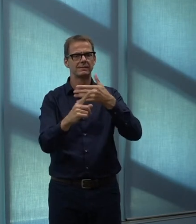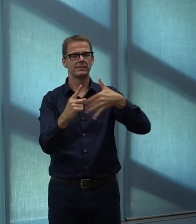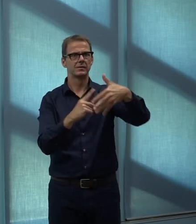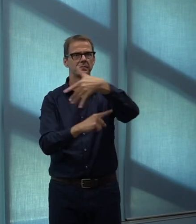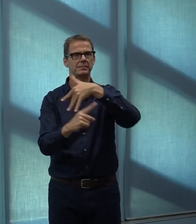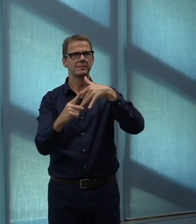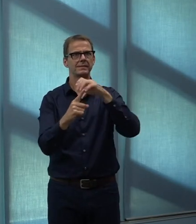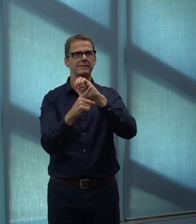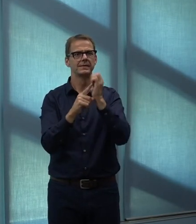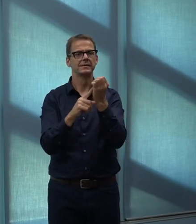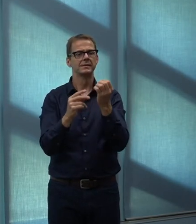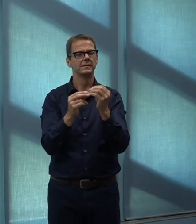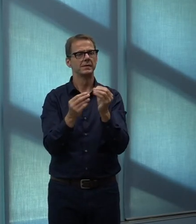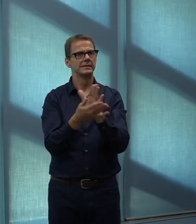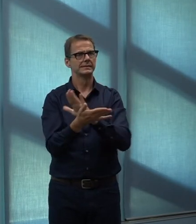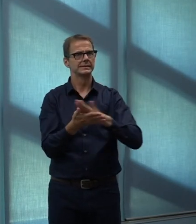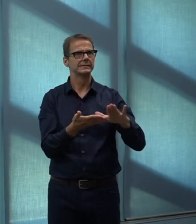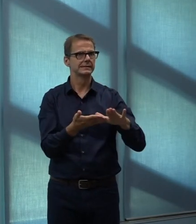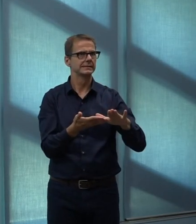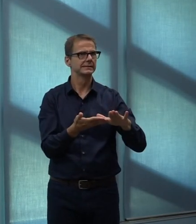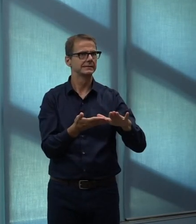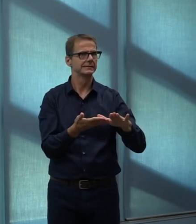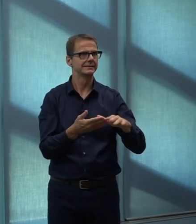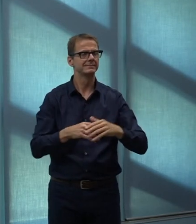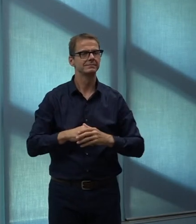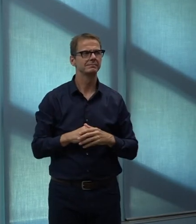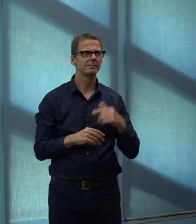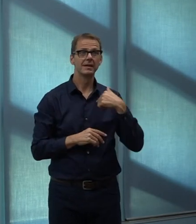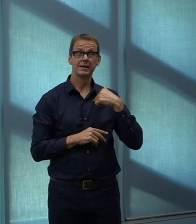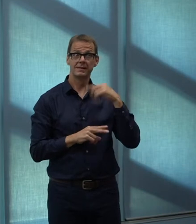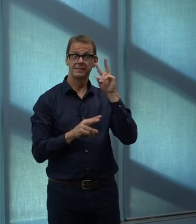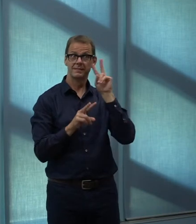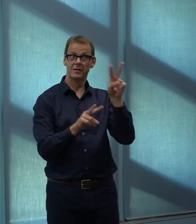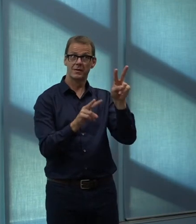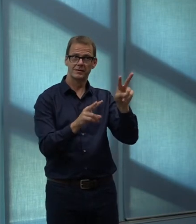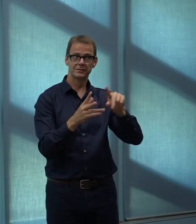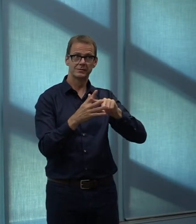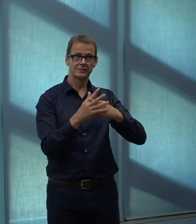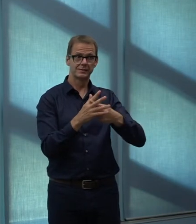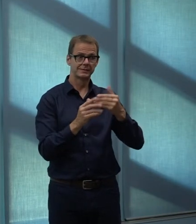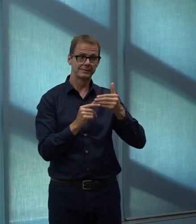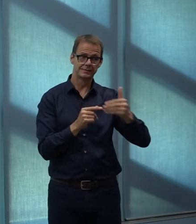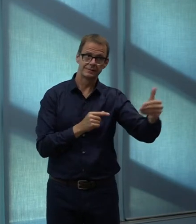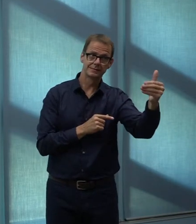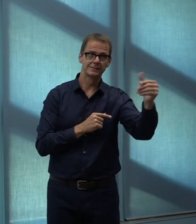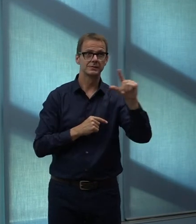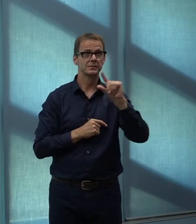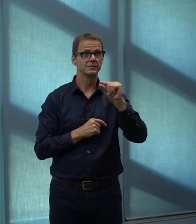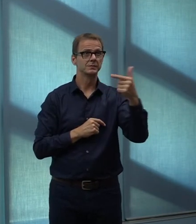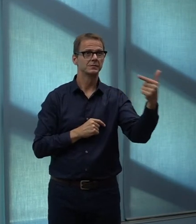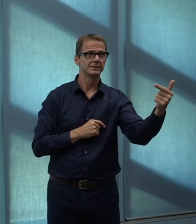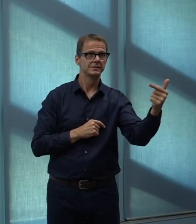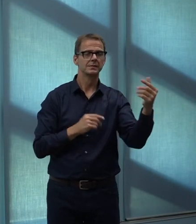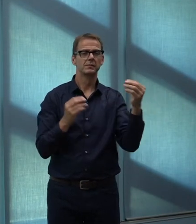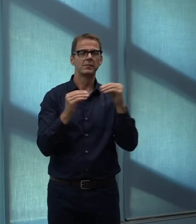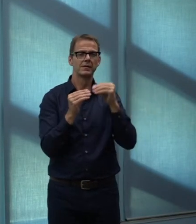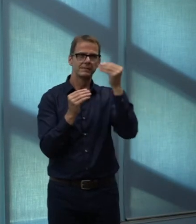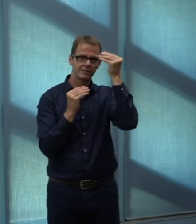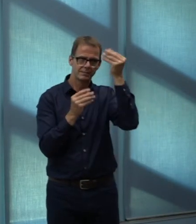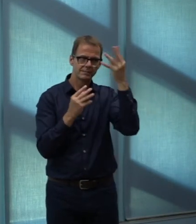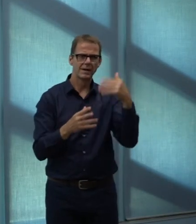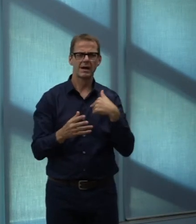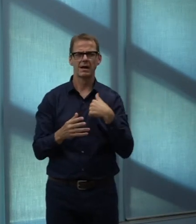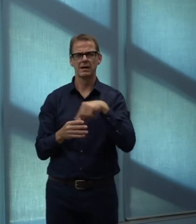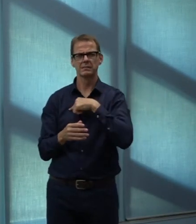an update that I think that we'll get to debating the motion on that. And likely a number of amendments that I've